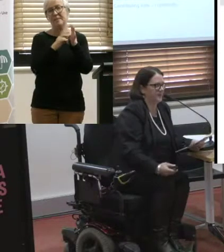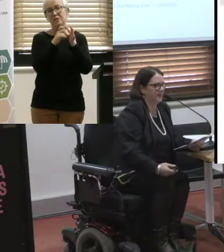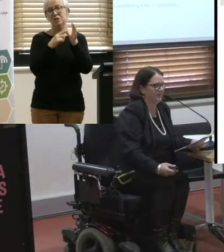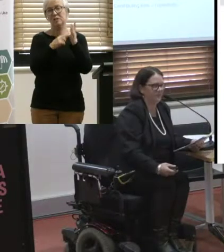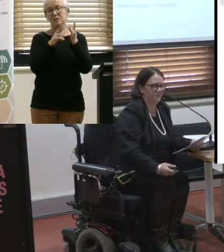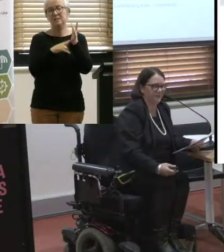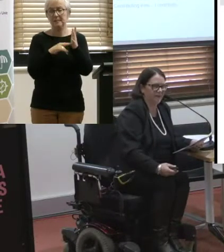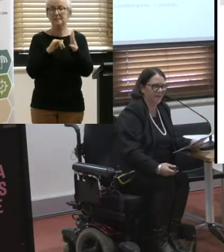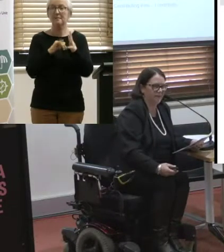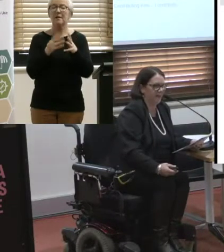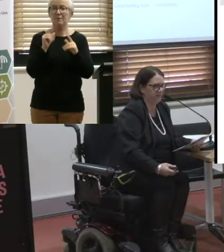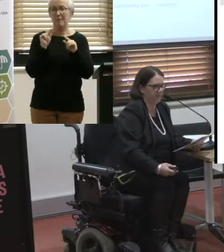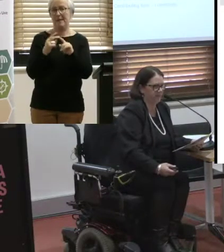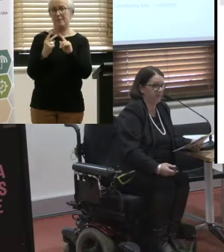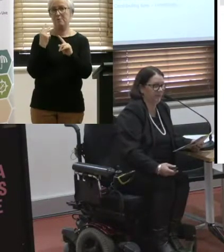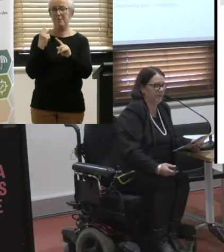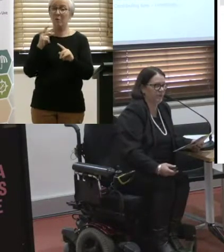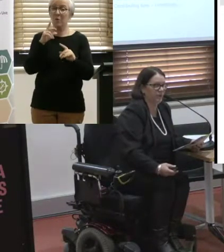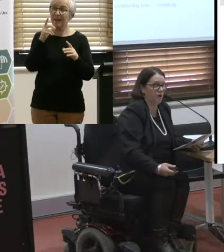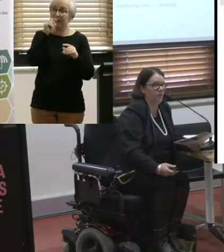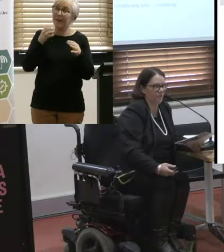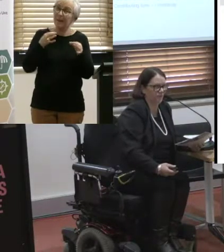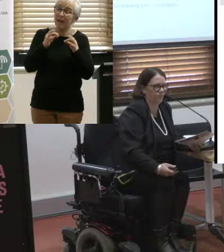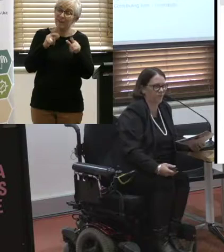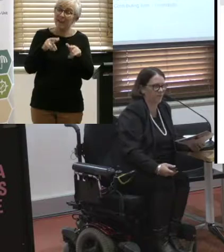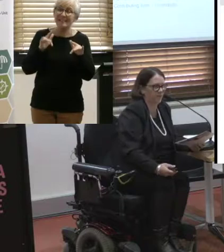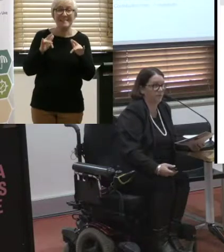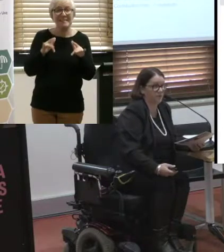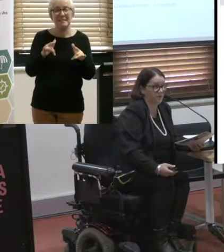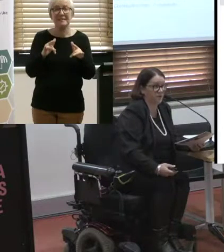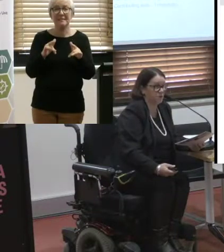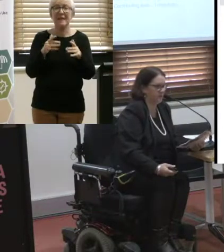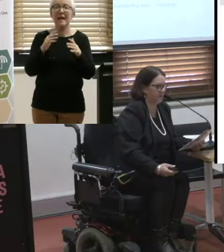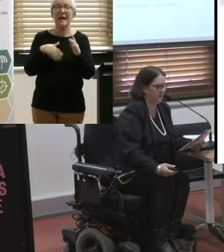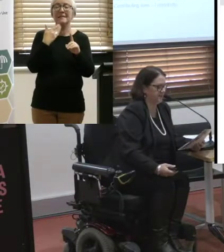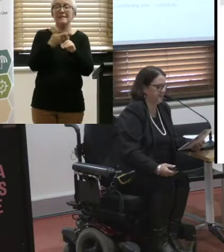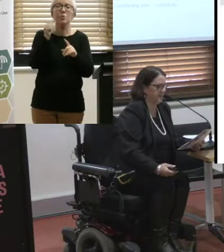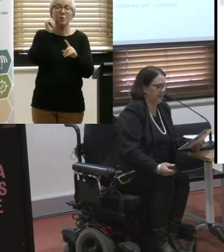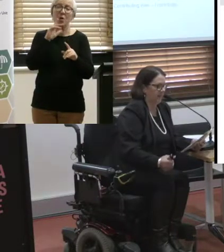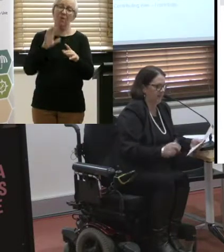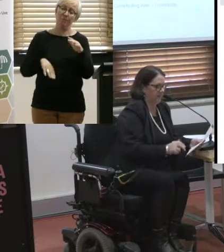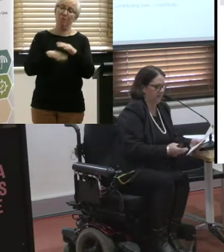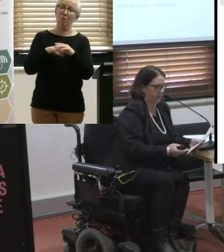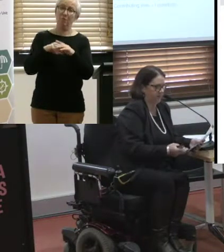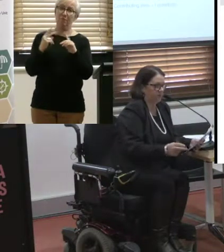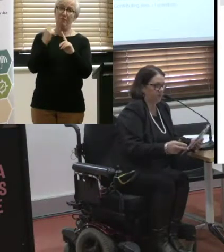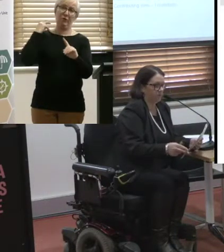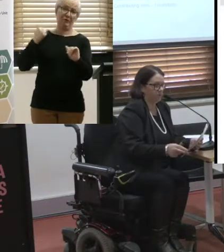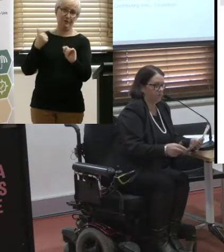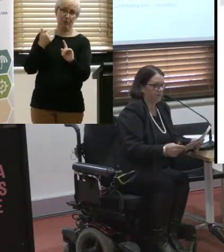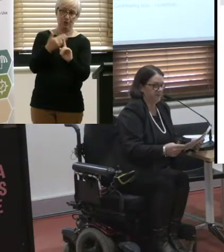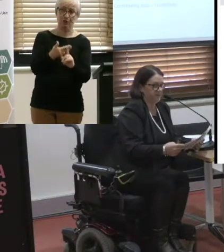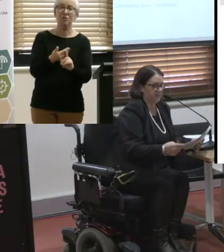sort of start planning for that really until we know what that review is going to encompass. But it